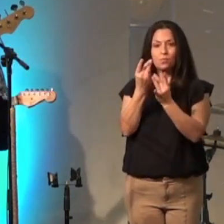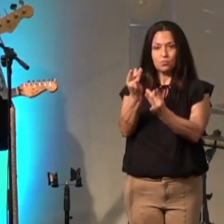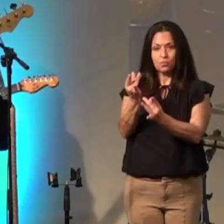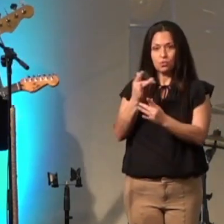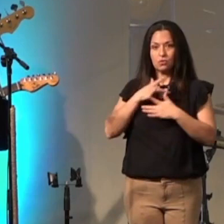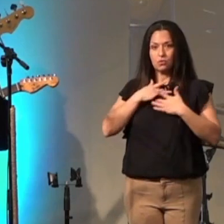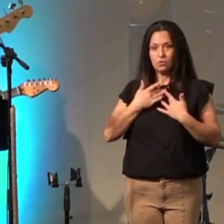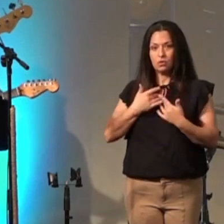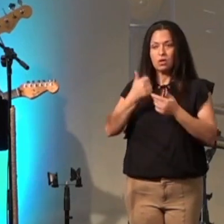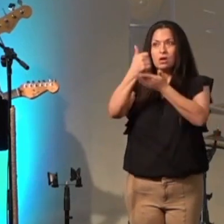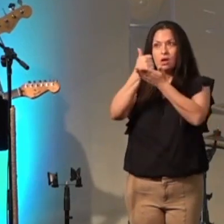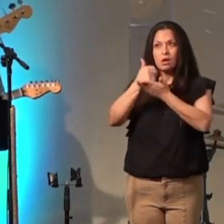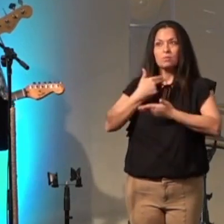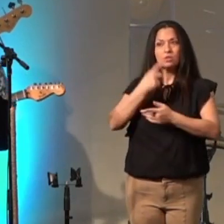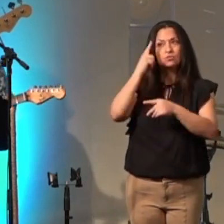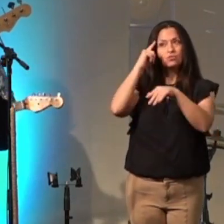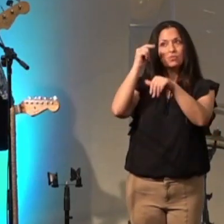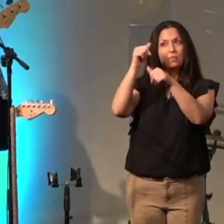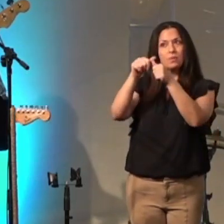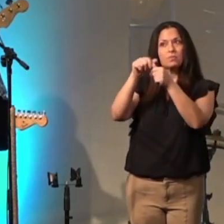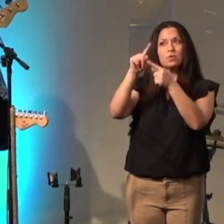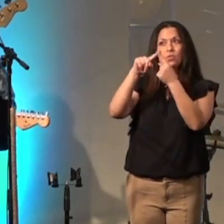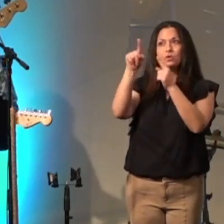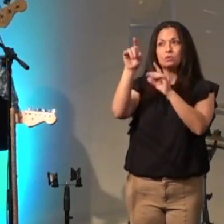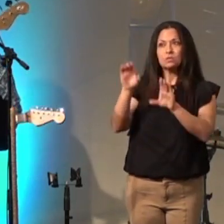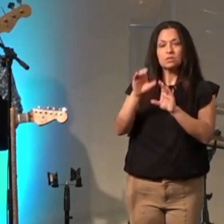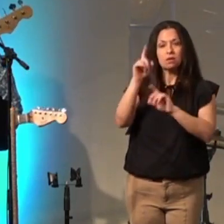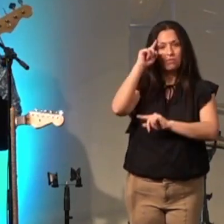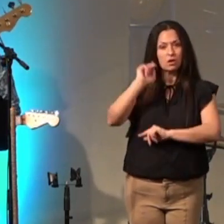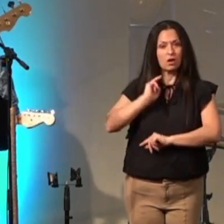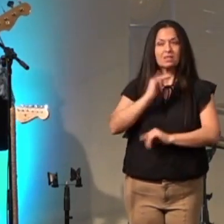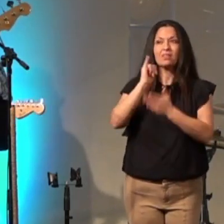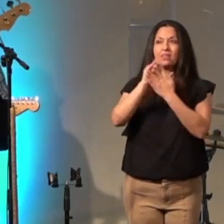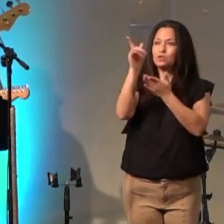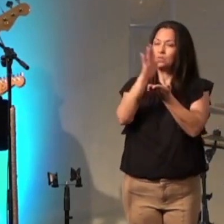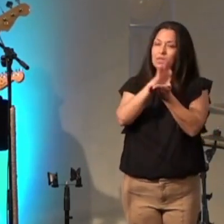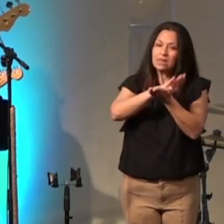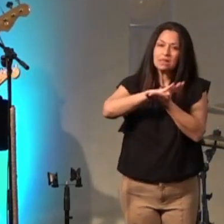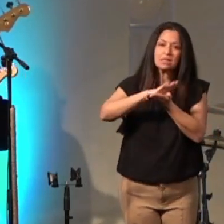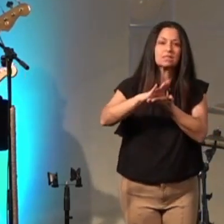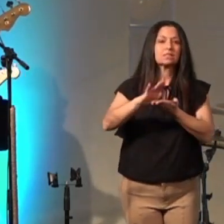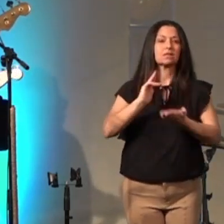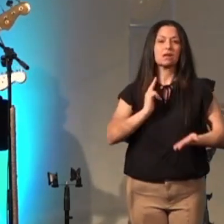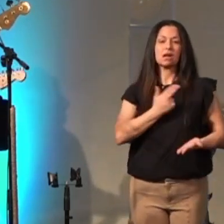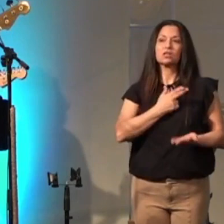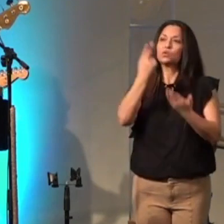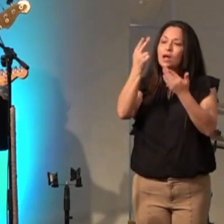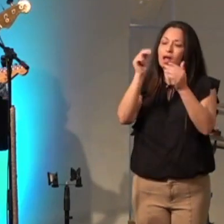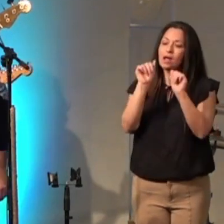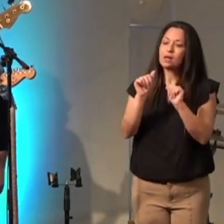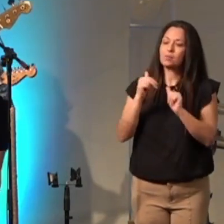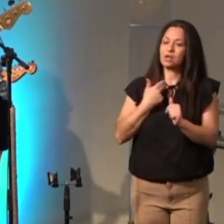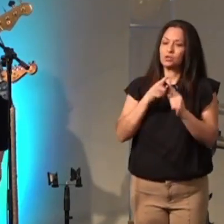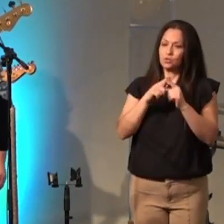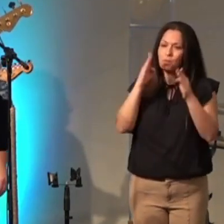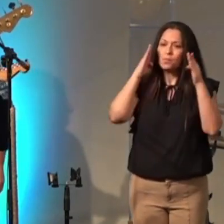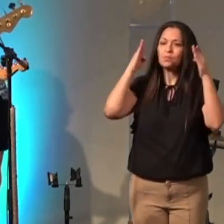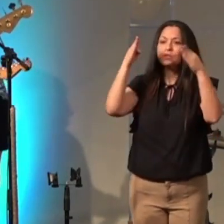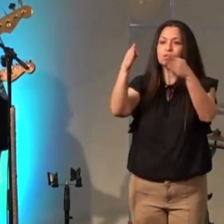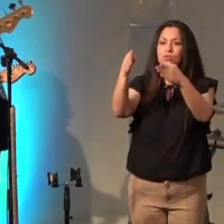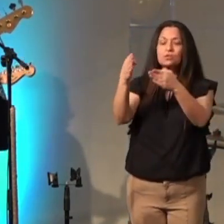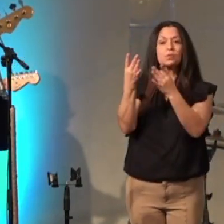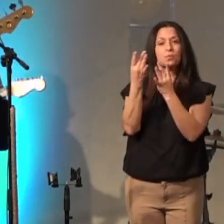done for us that you've purified us that you've enabled us to pursue purity and I pray Jesus